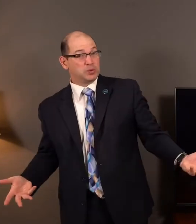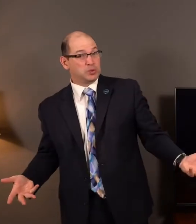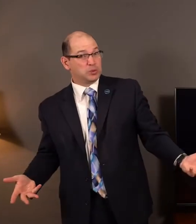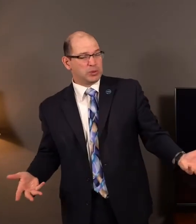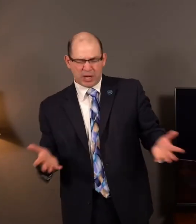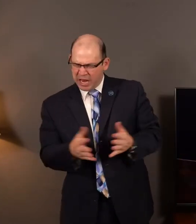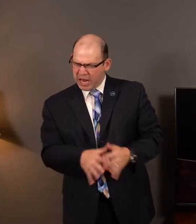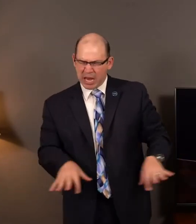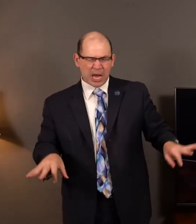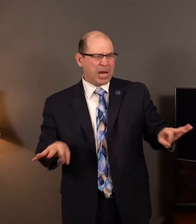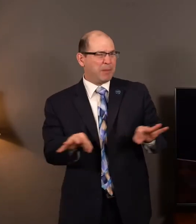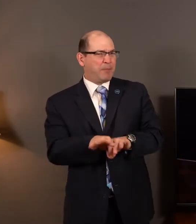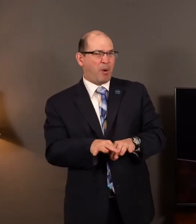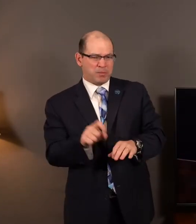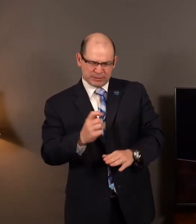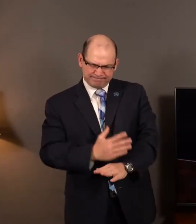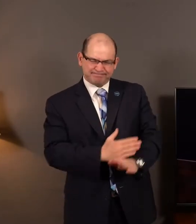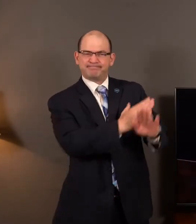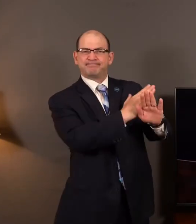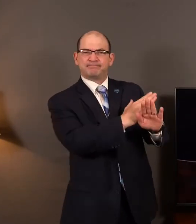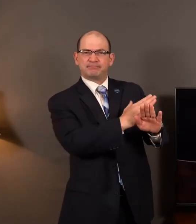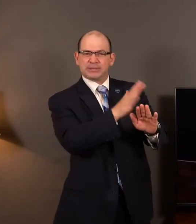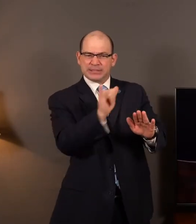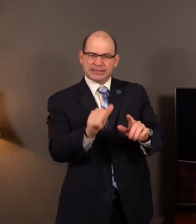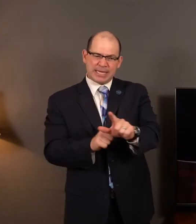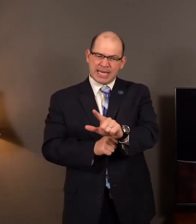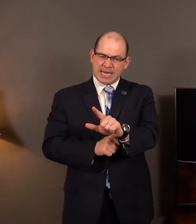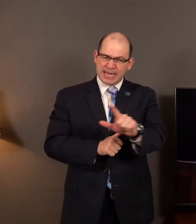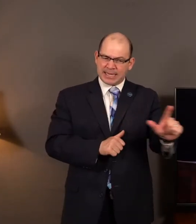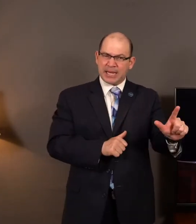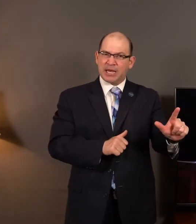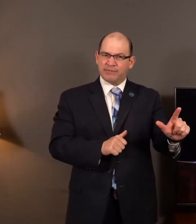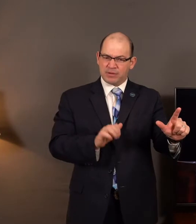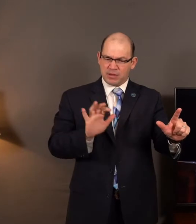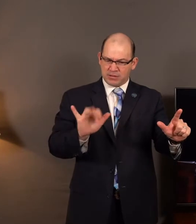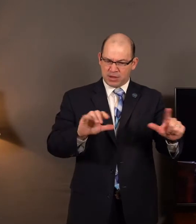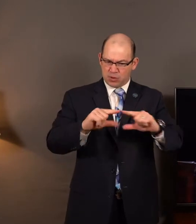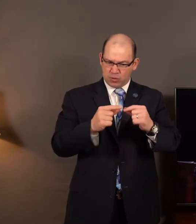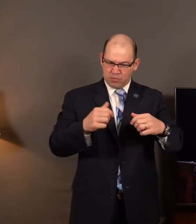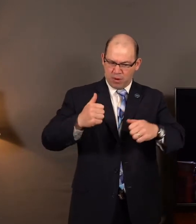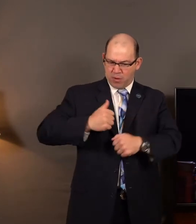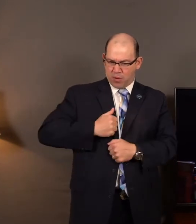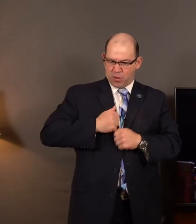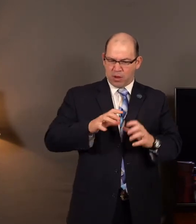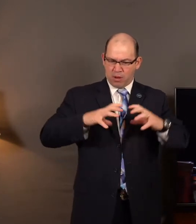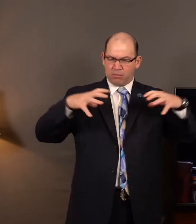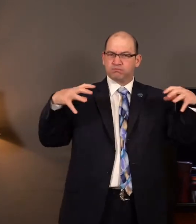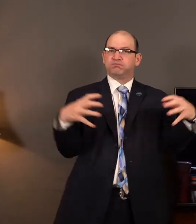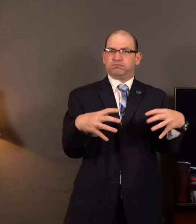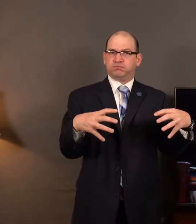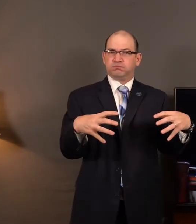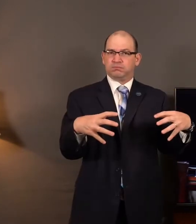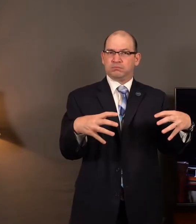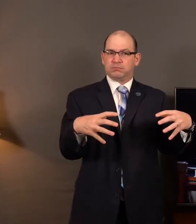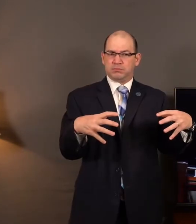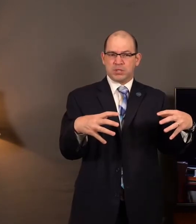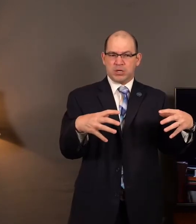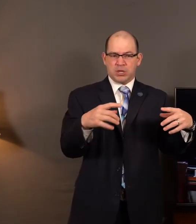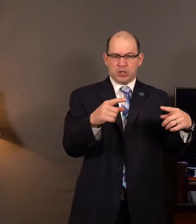important because it was the extreme left of the Union Army line that ran all the way down to a little town called Gettysburg.